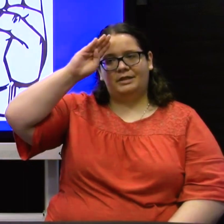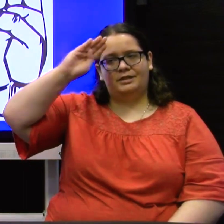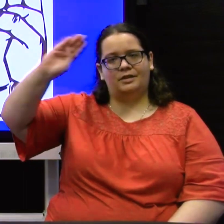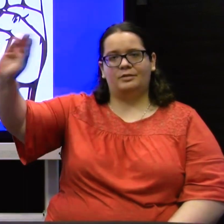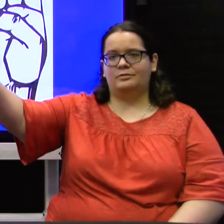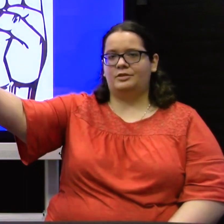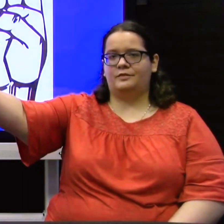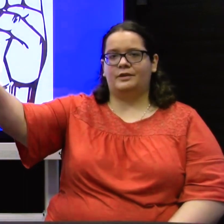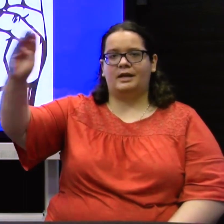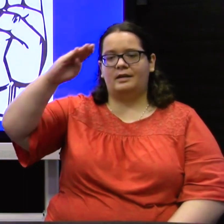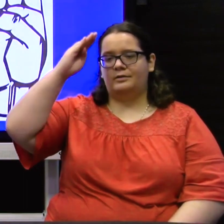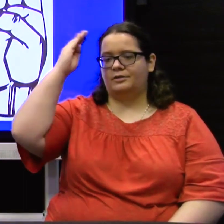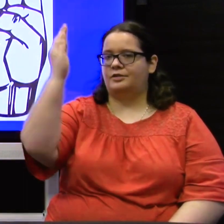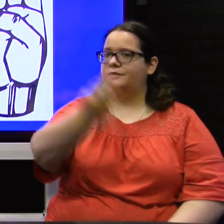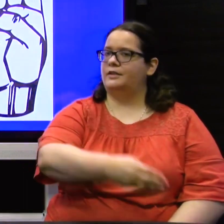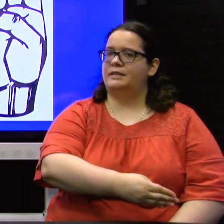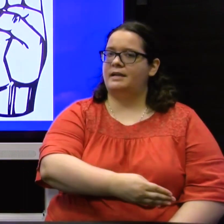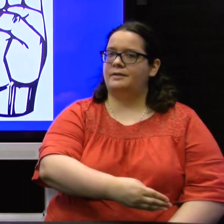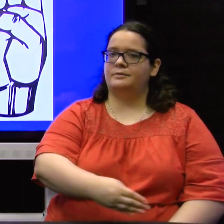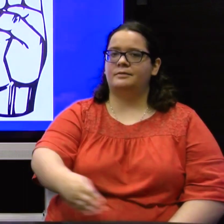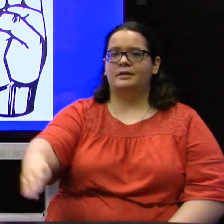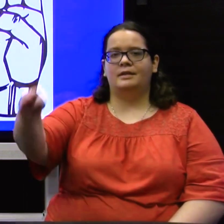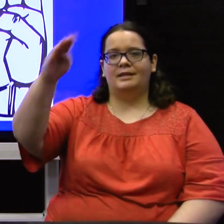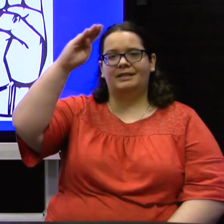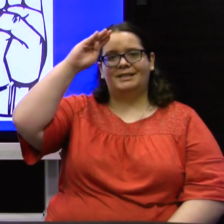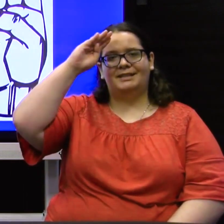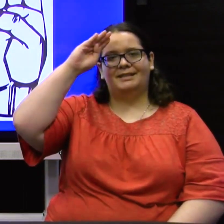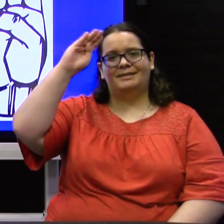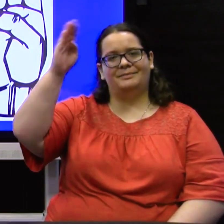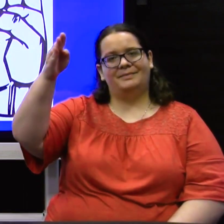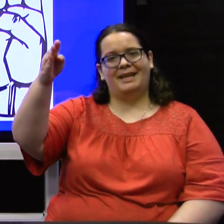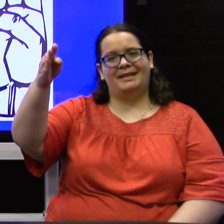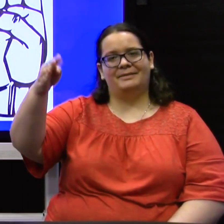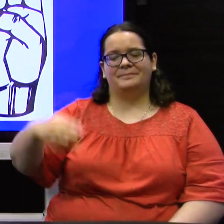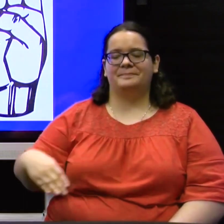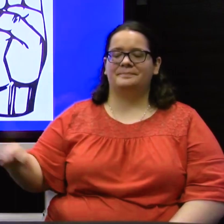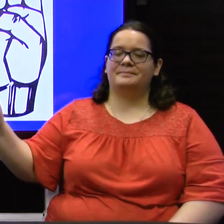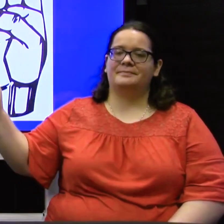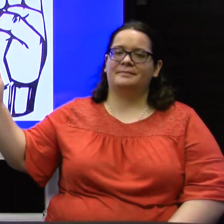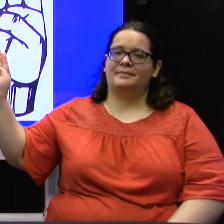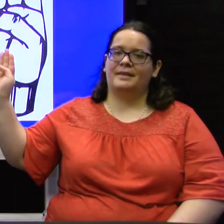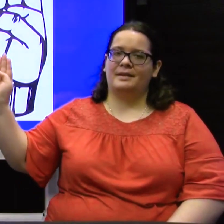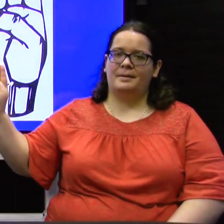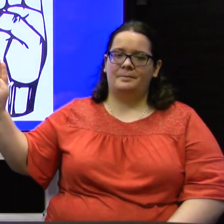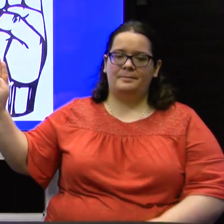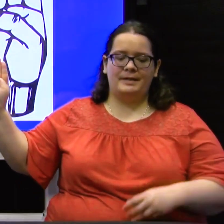need to go too far out or too far down. It's just a little thing. B.